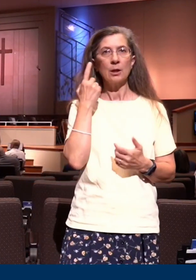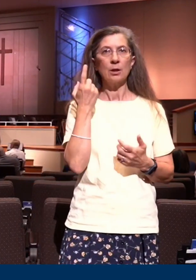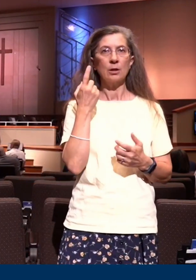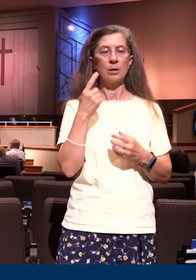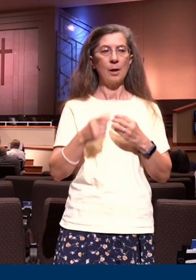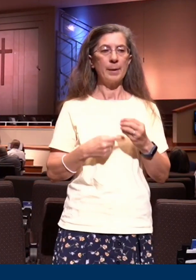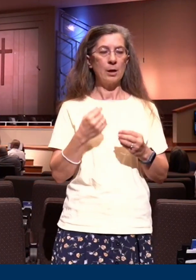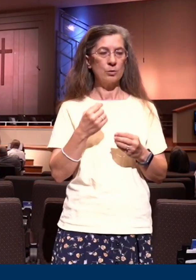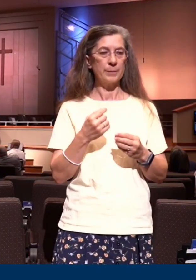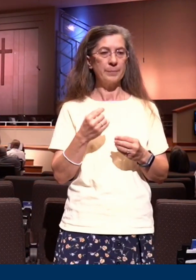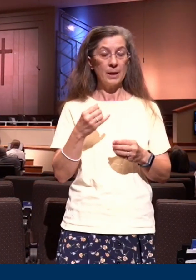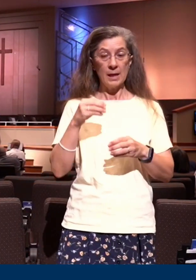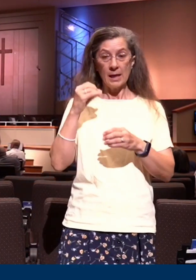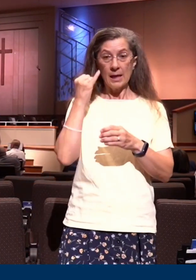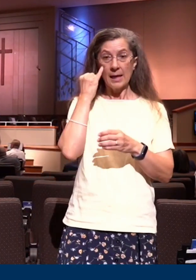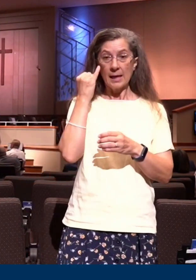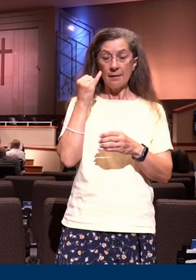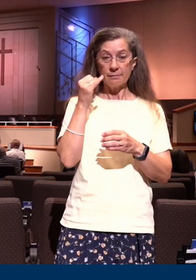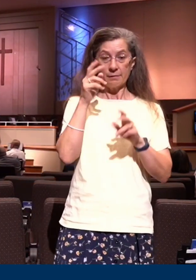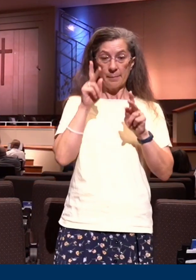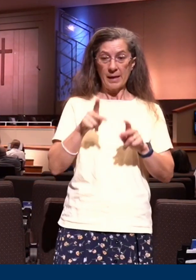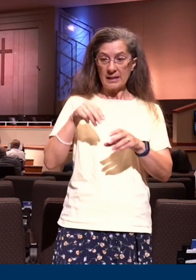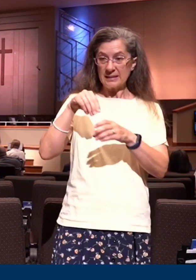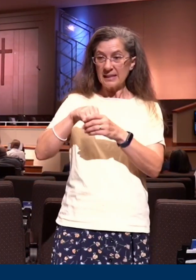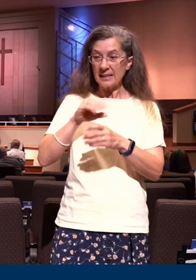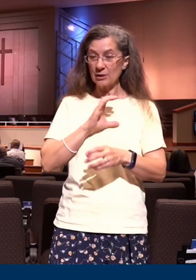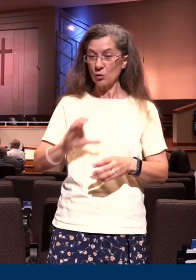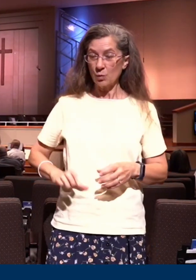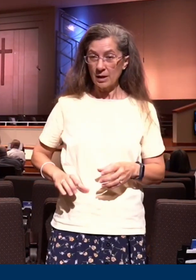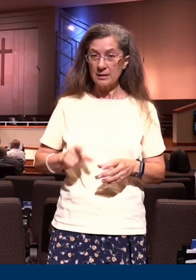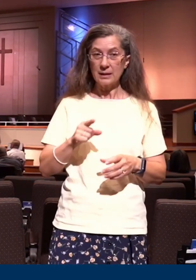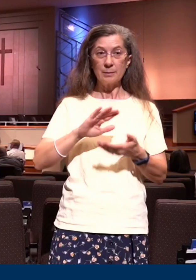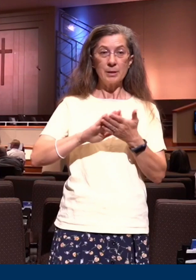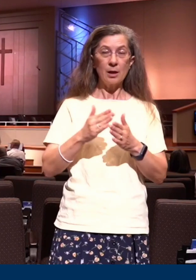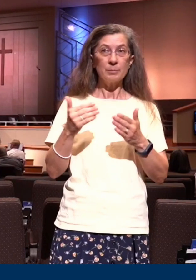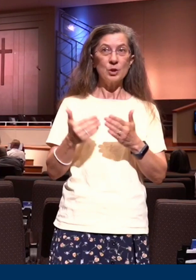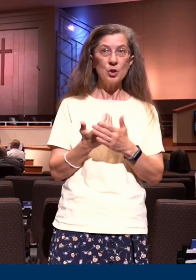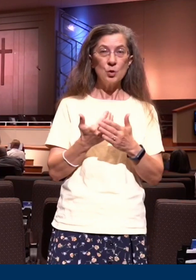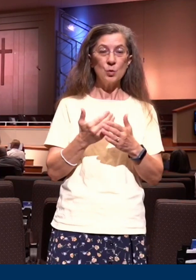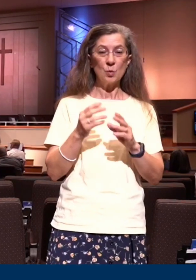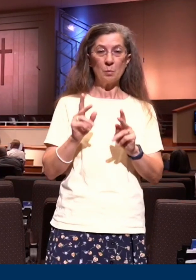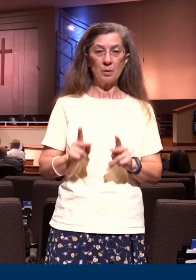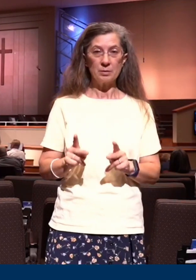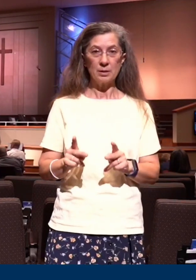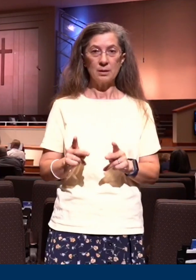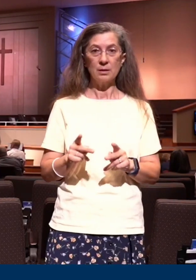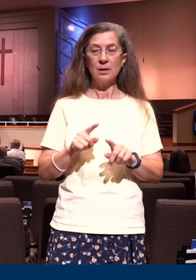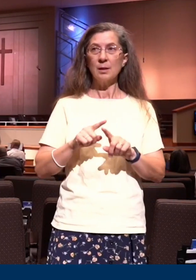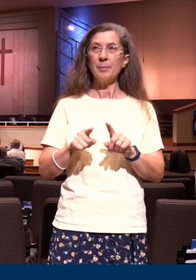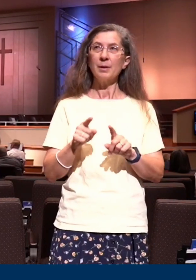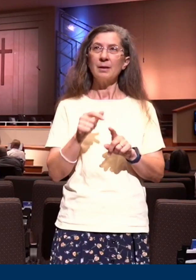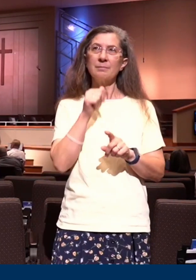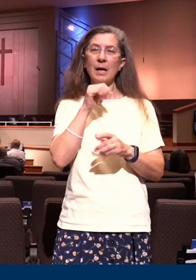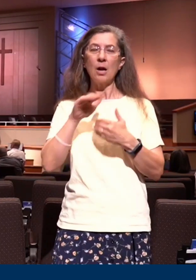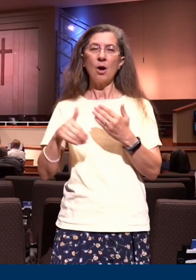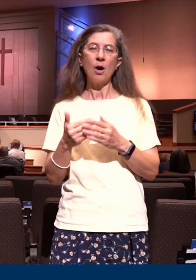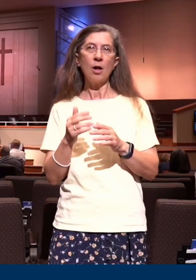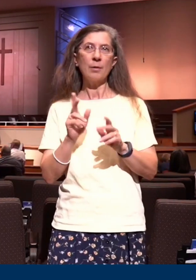in Christ, he's a new creature, but not everyone experiences that same degree of newness or blessedness. And so